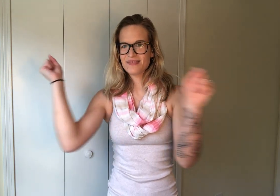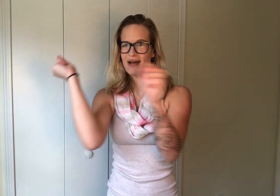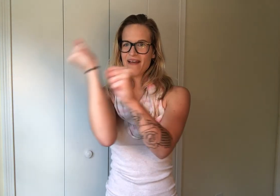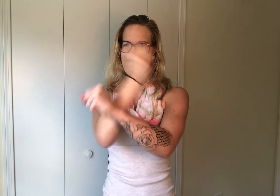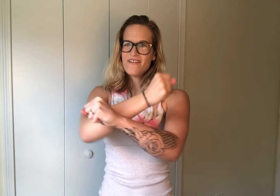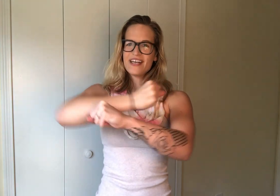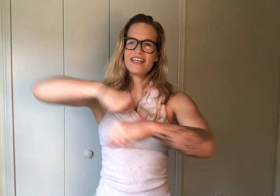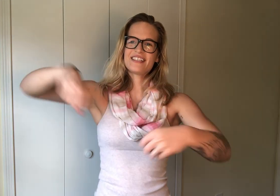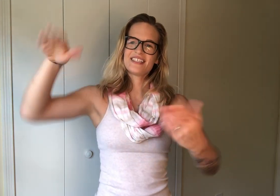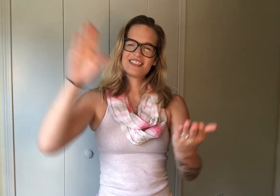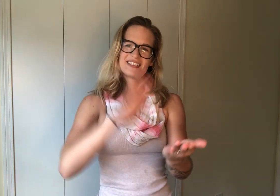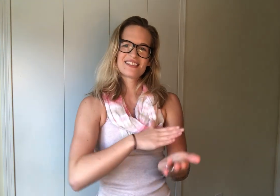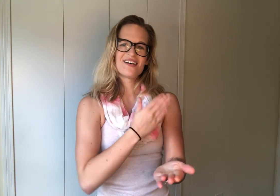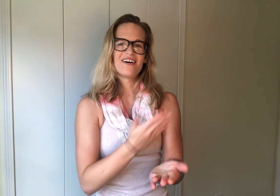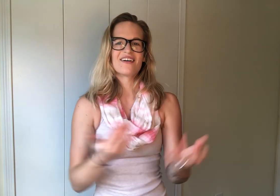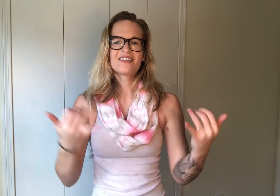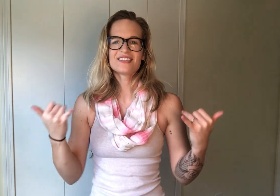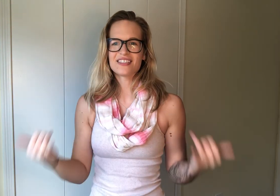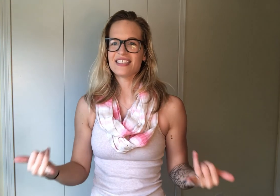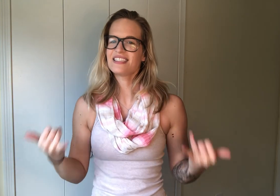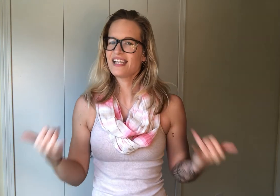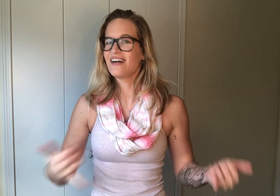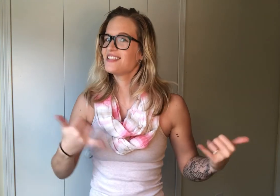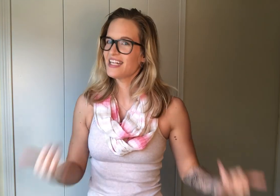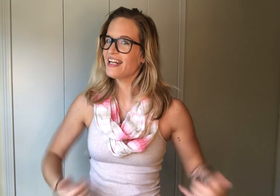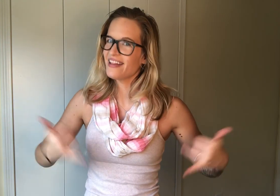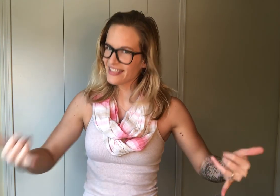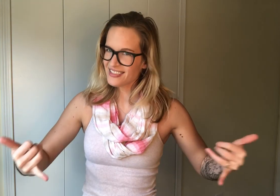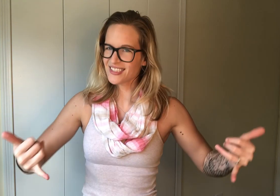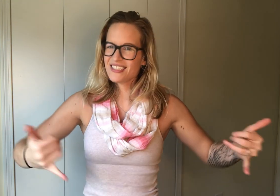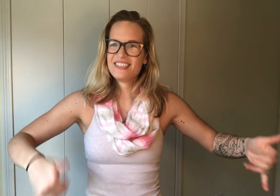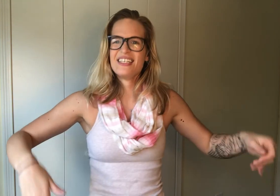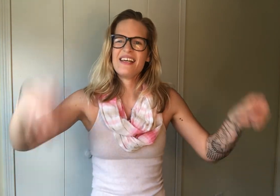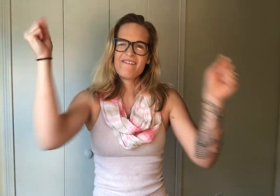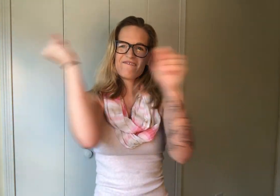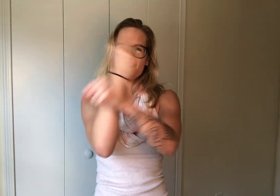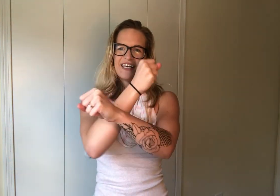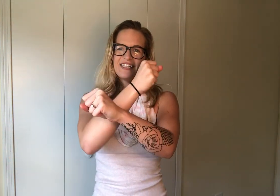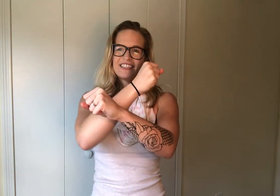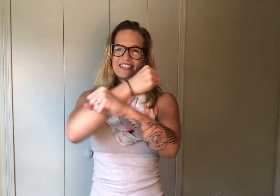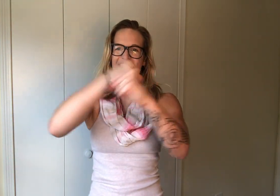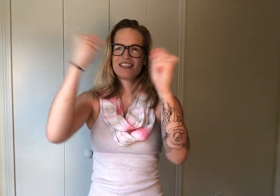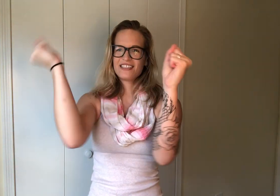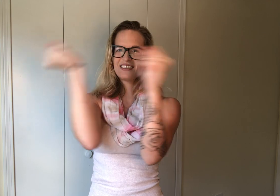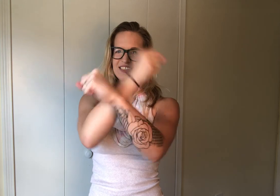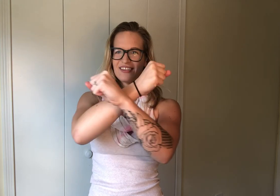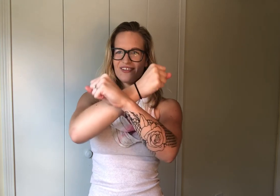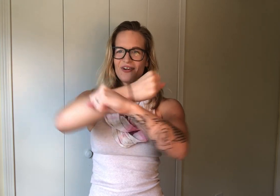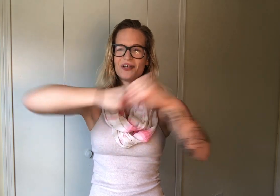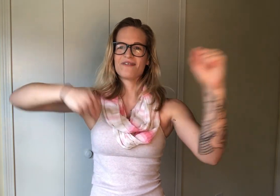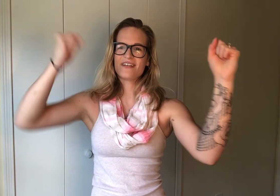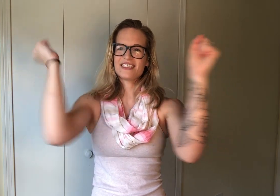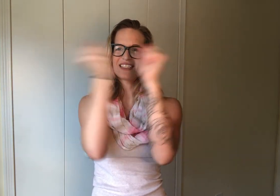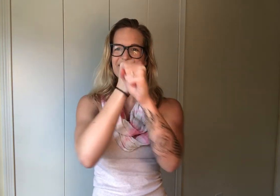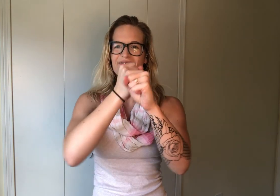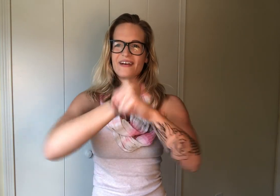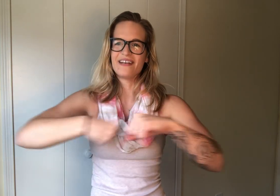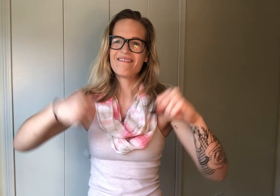my fight, song, so this now, today, this, fight, just throw your fist like you're fighting,